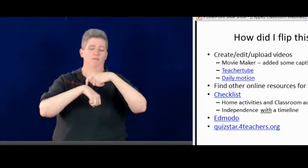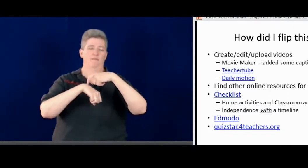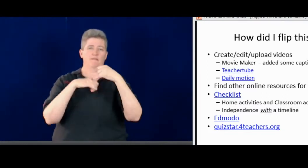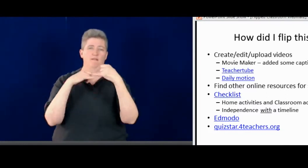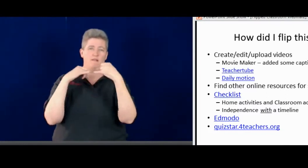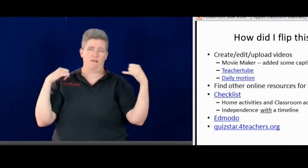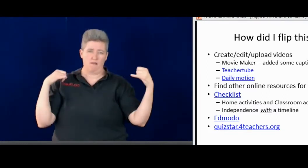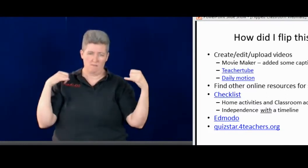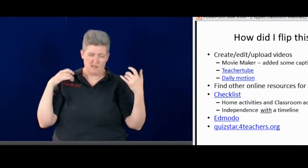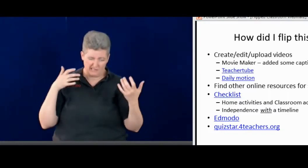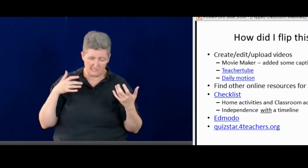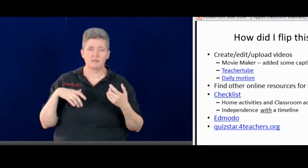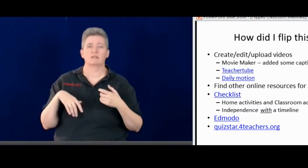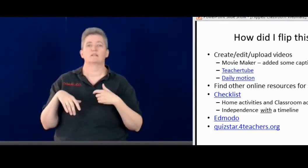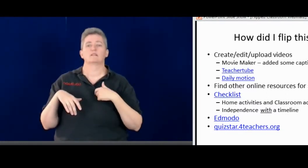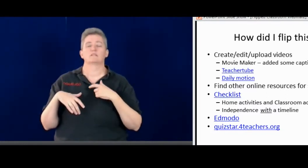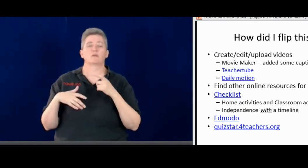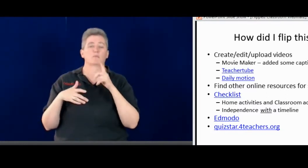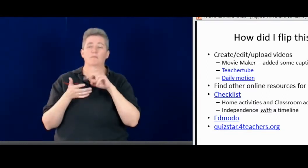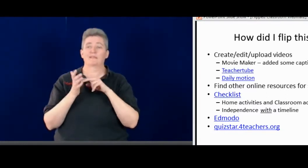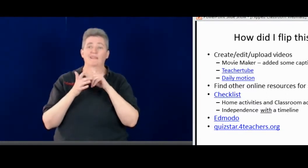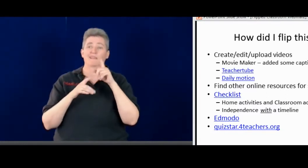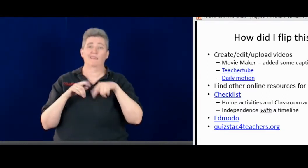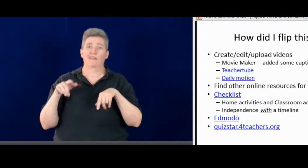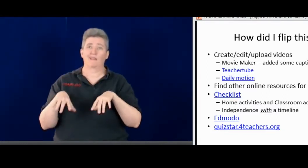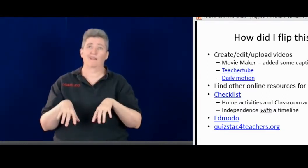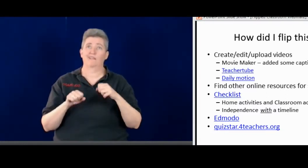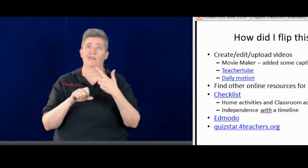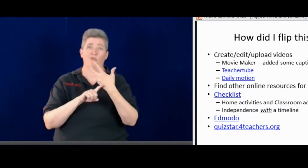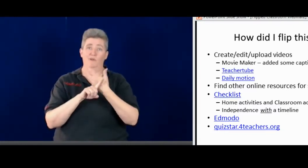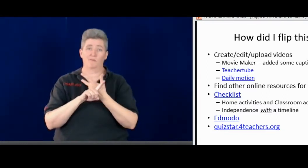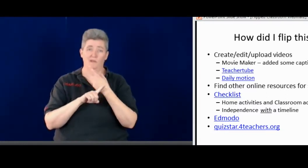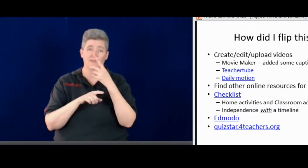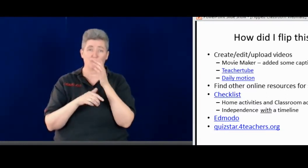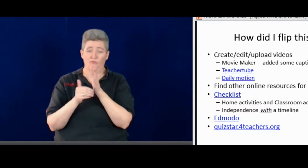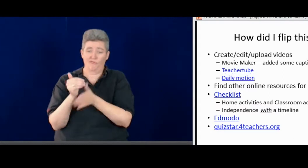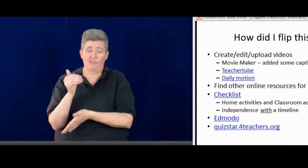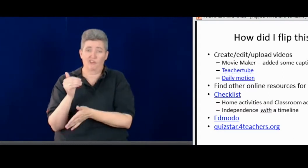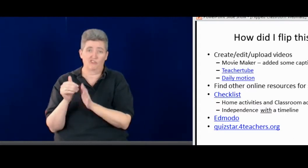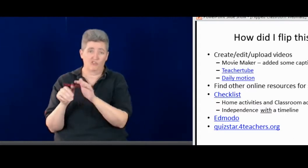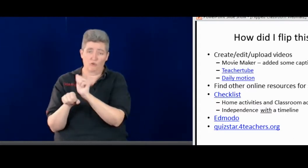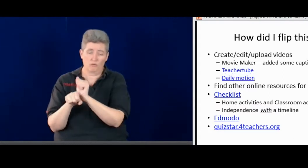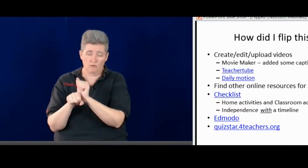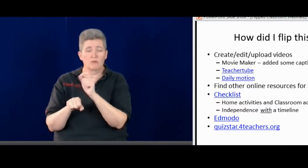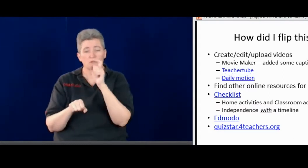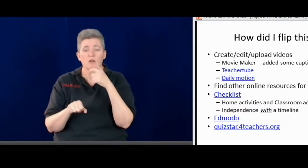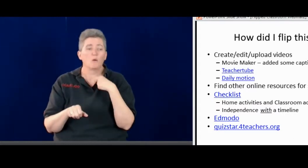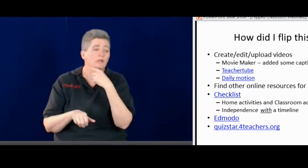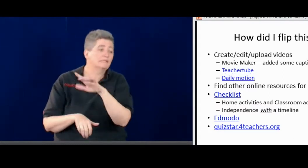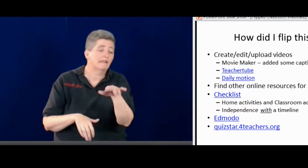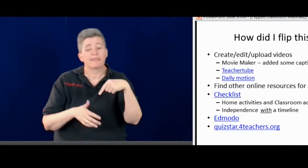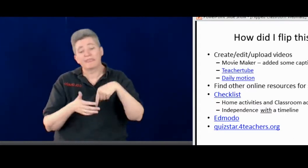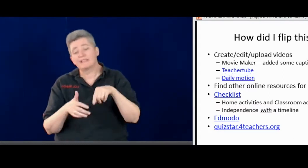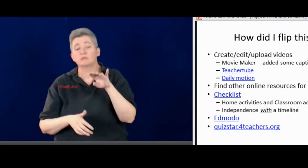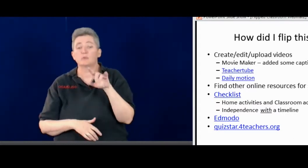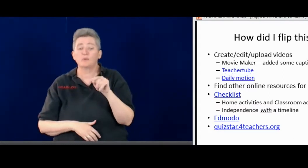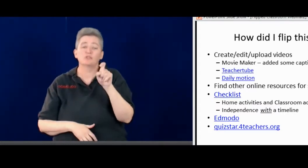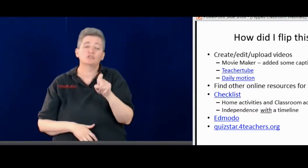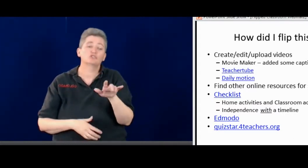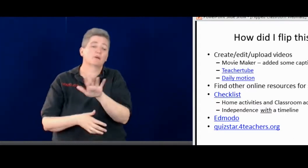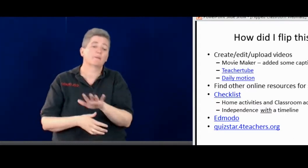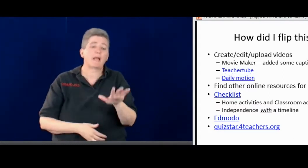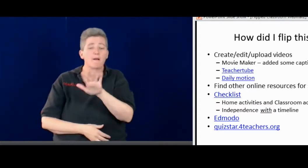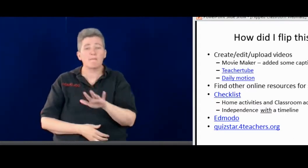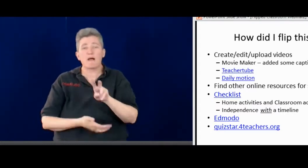And it does give them independence, yes. But they also have a timeline. That means they can't, it can't take three months to finish their work. I will